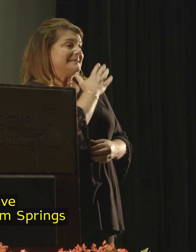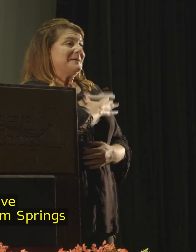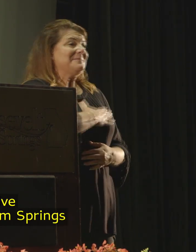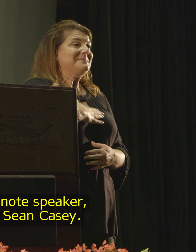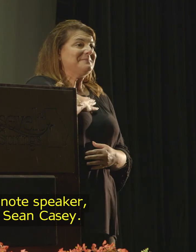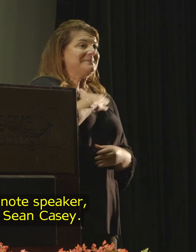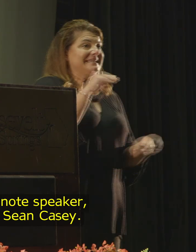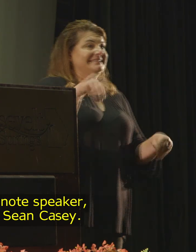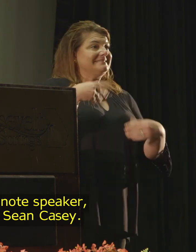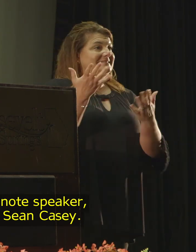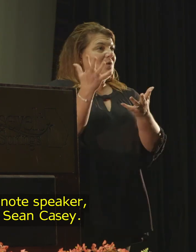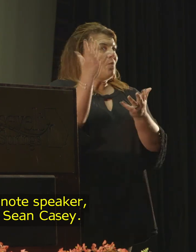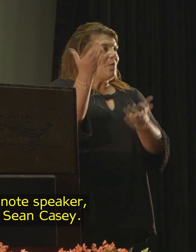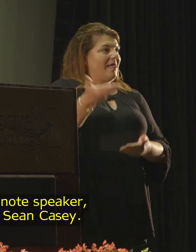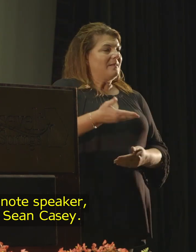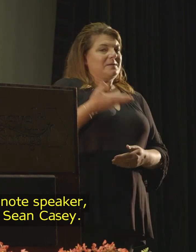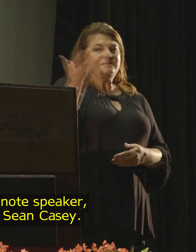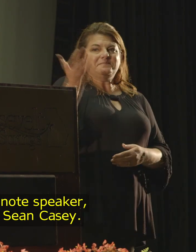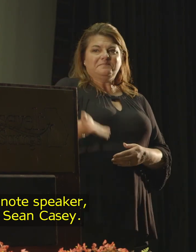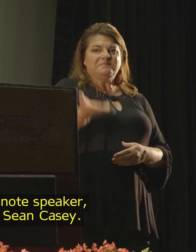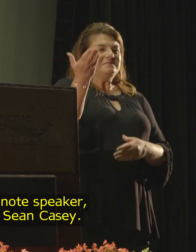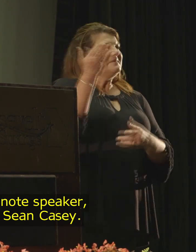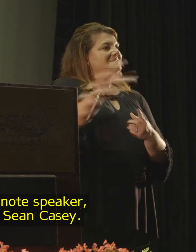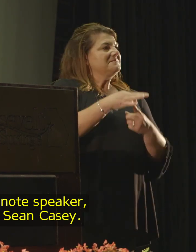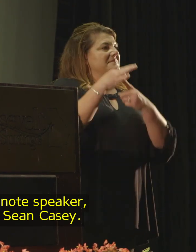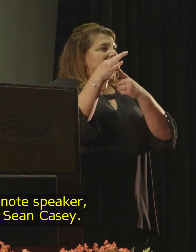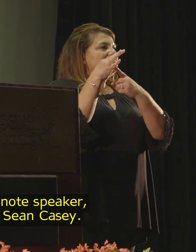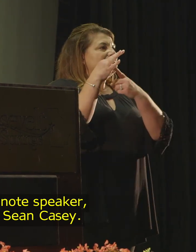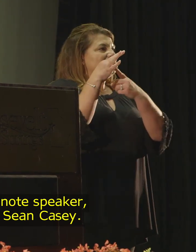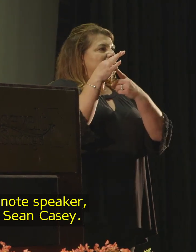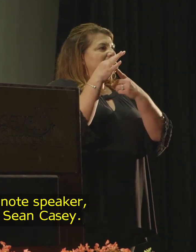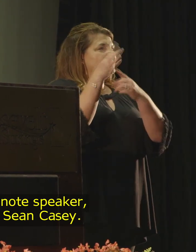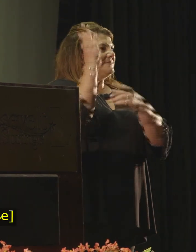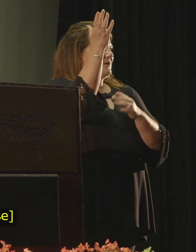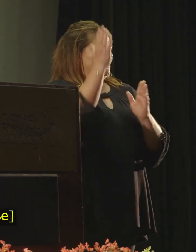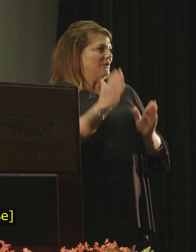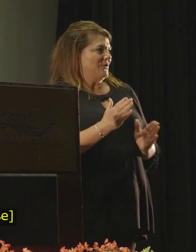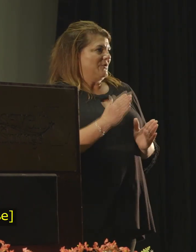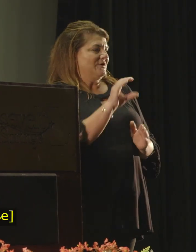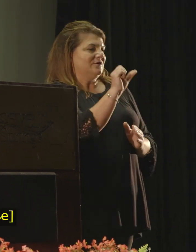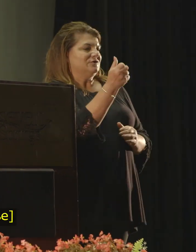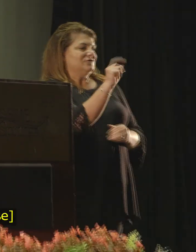Warm Springs welcome to our keynote speaker, Executive Director, Sean Casey.